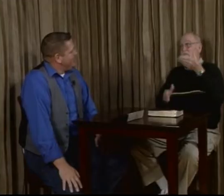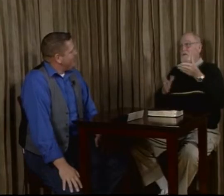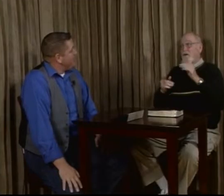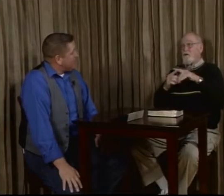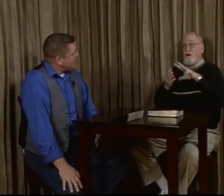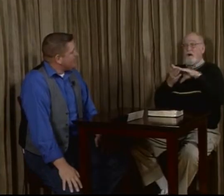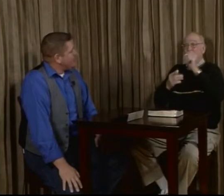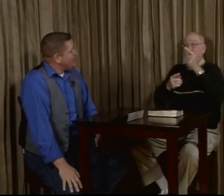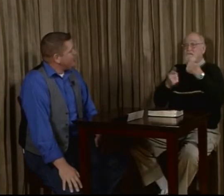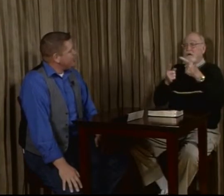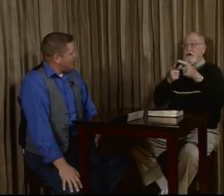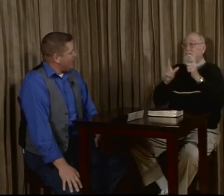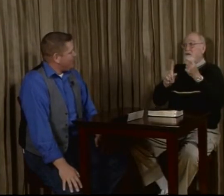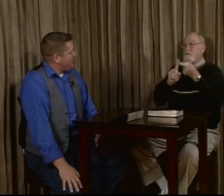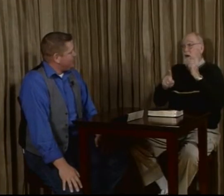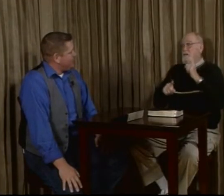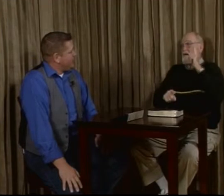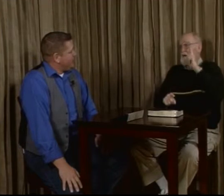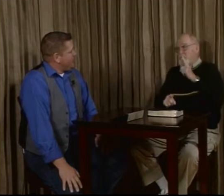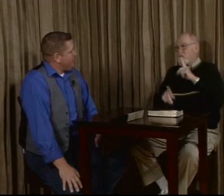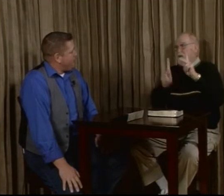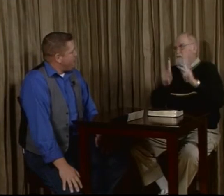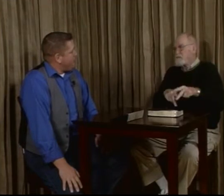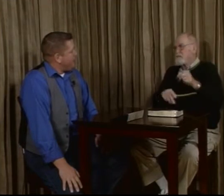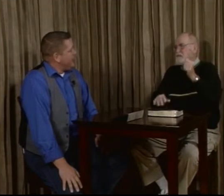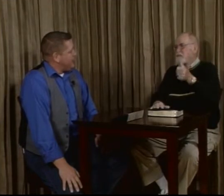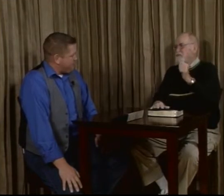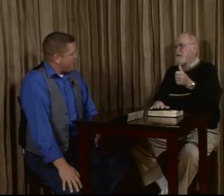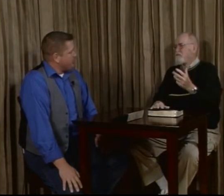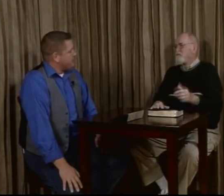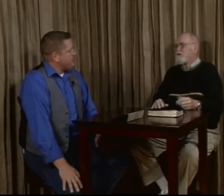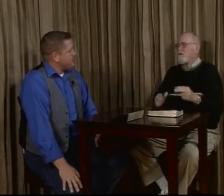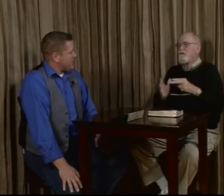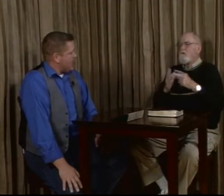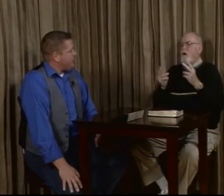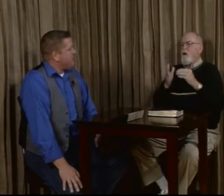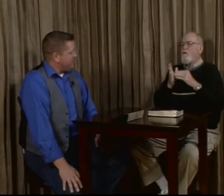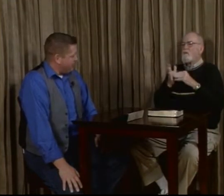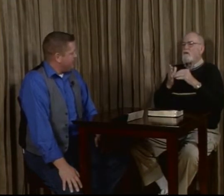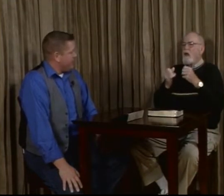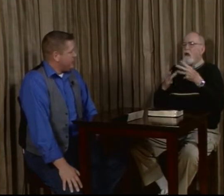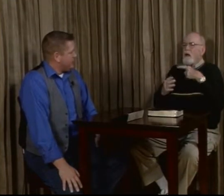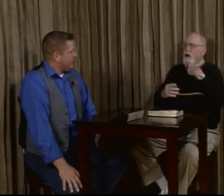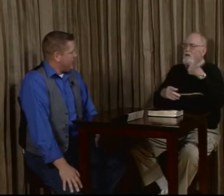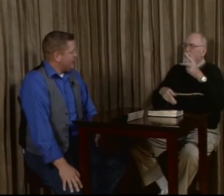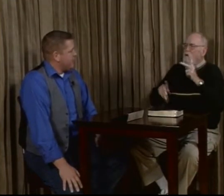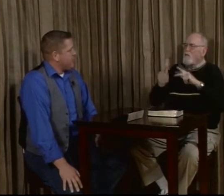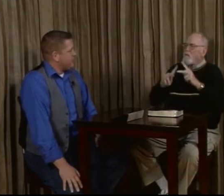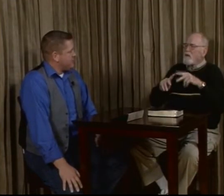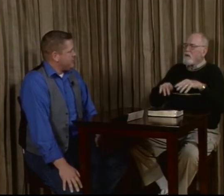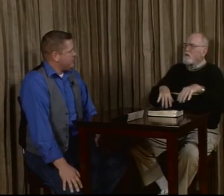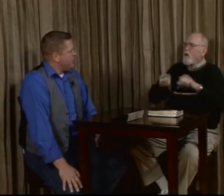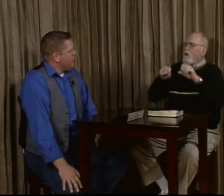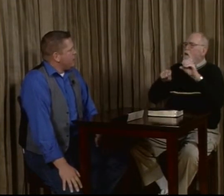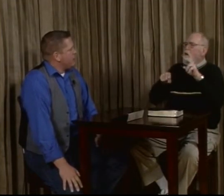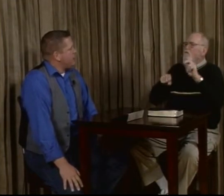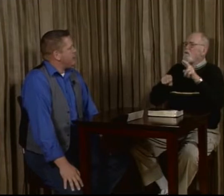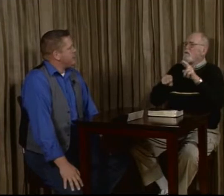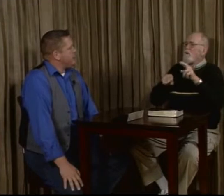The best way to learn sign language from a deaf person himself, period. Very simple. Let a deaf person teach you. A lot of times, hearing